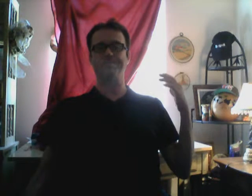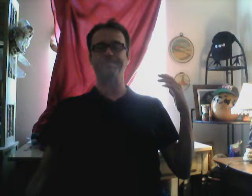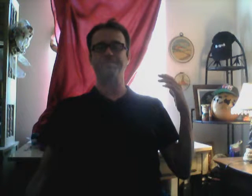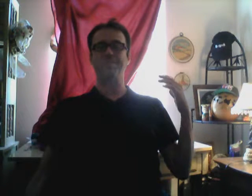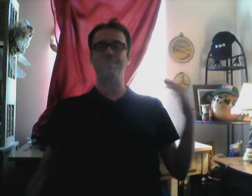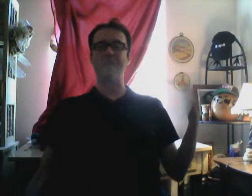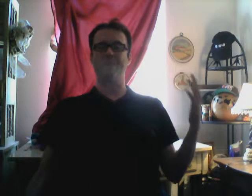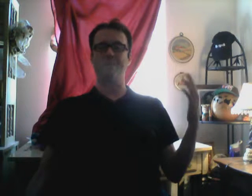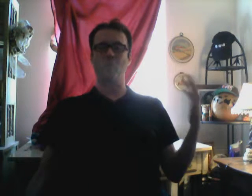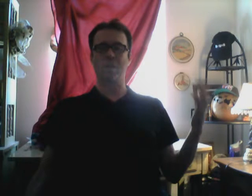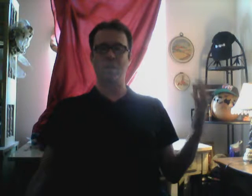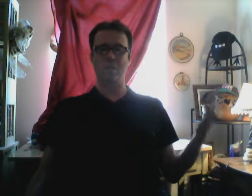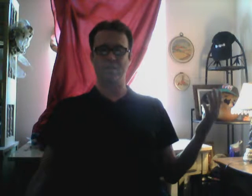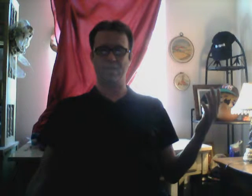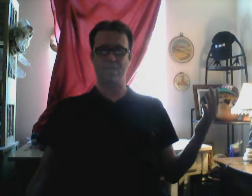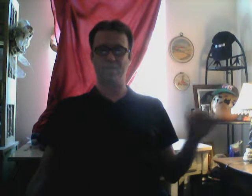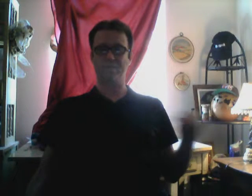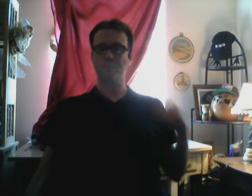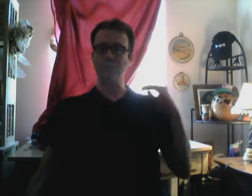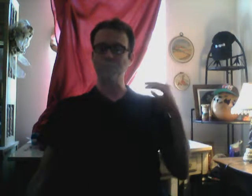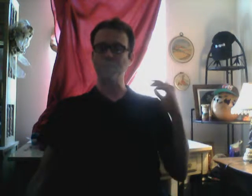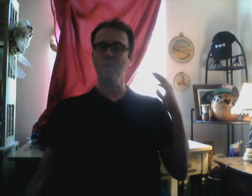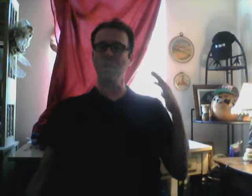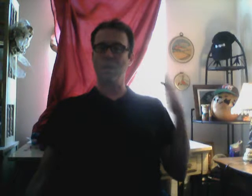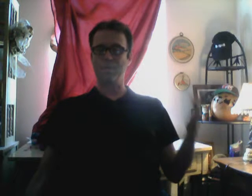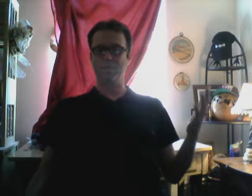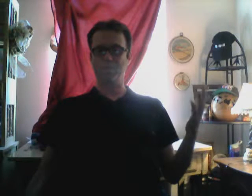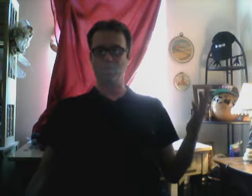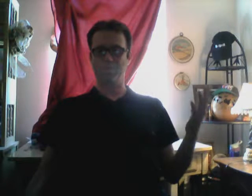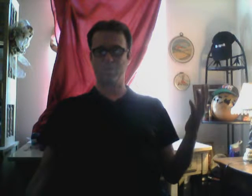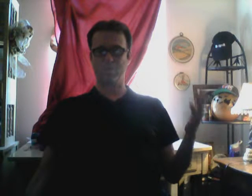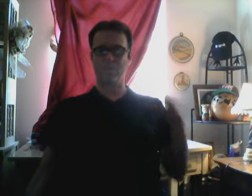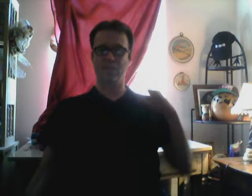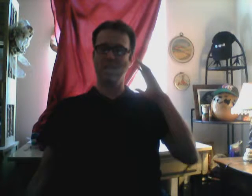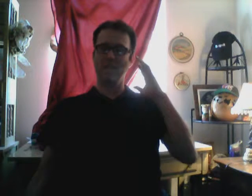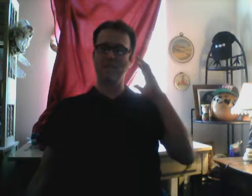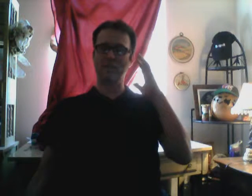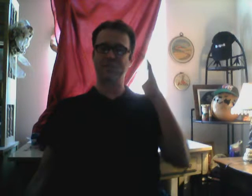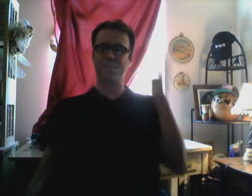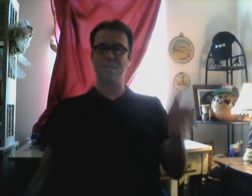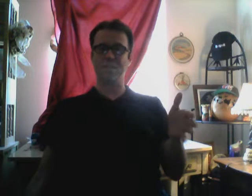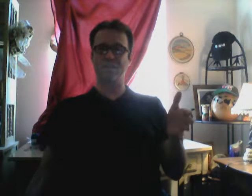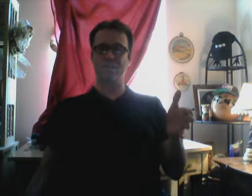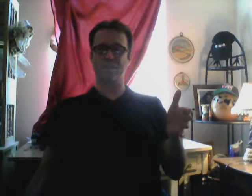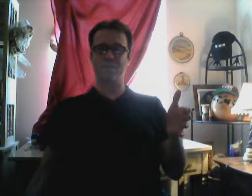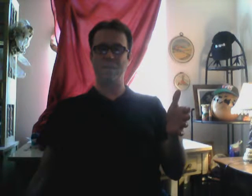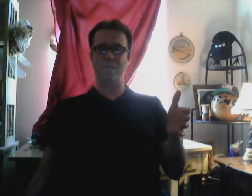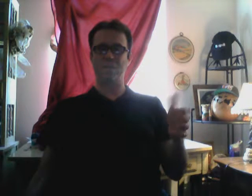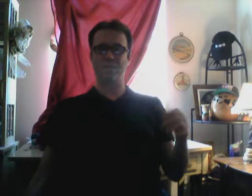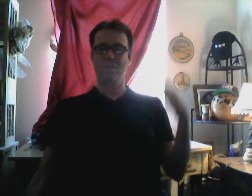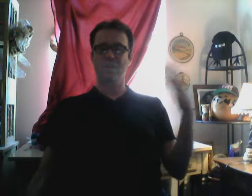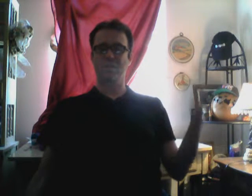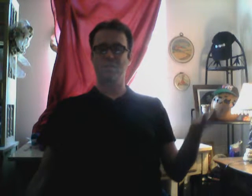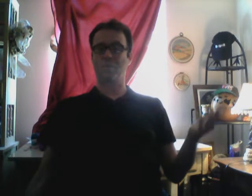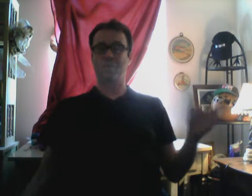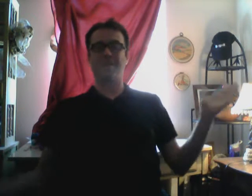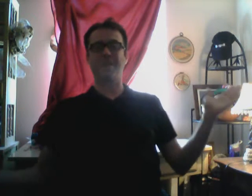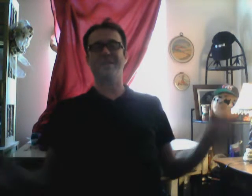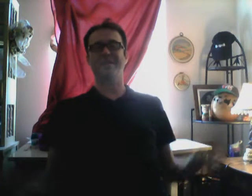metaphor context. I'm interpreting. It's like seeing inside the matrix. But like I